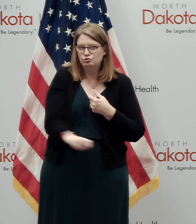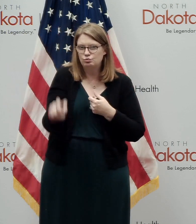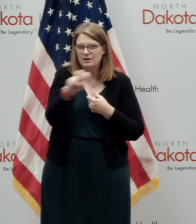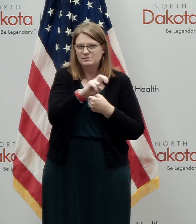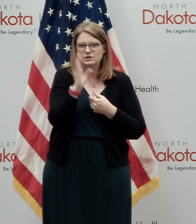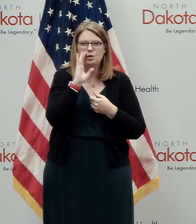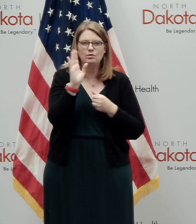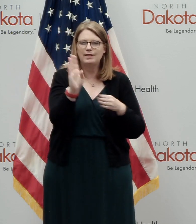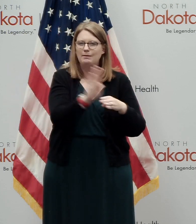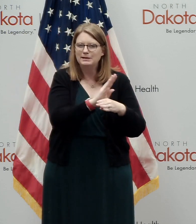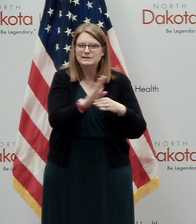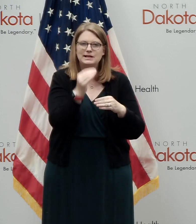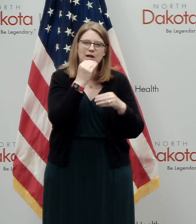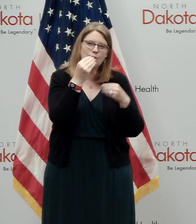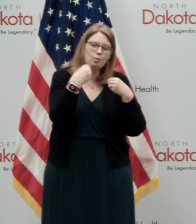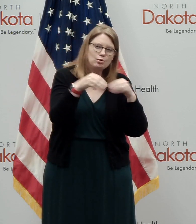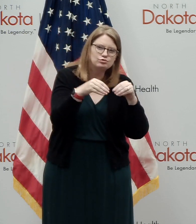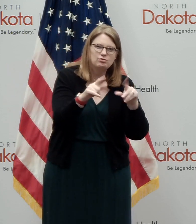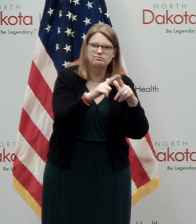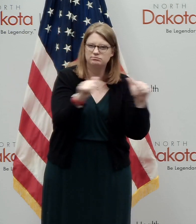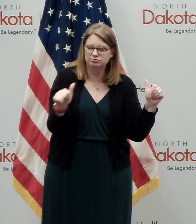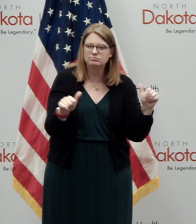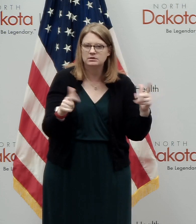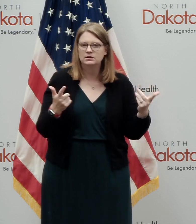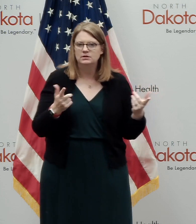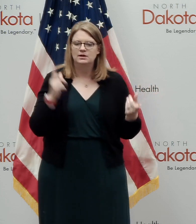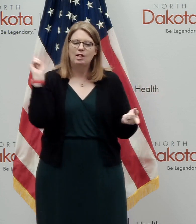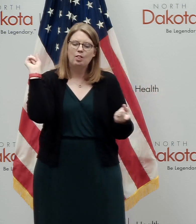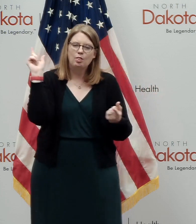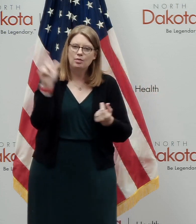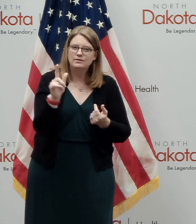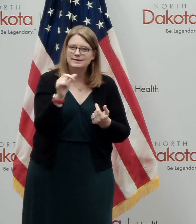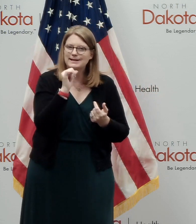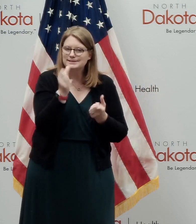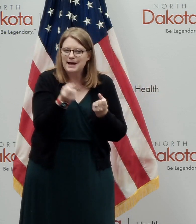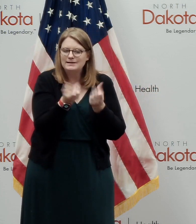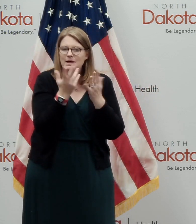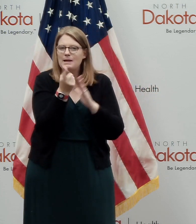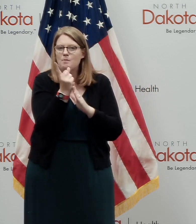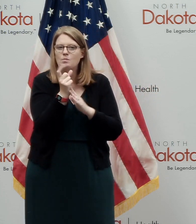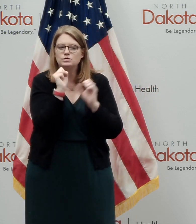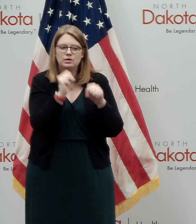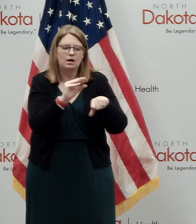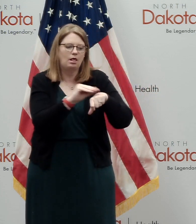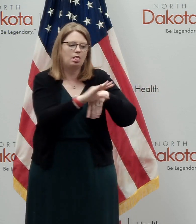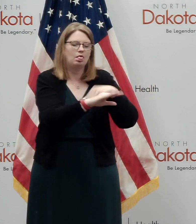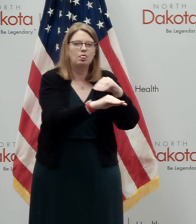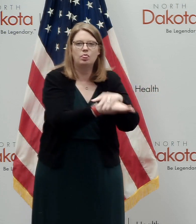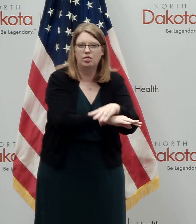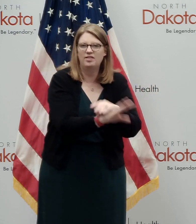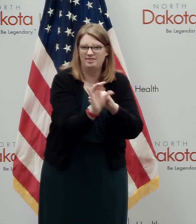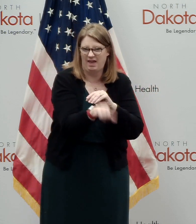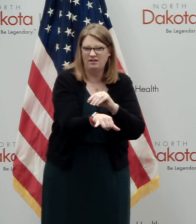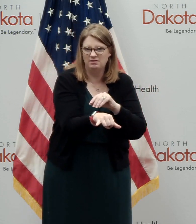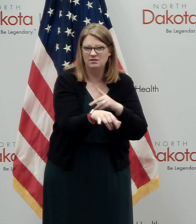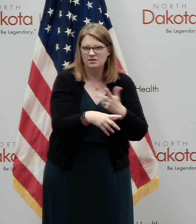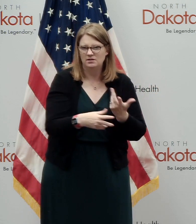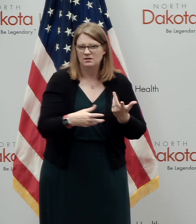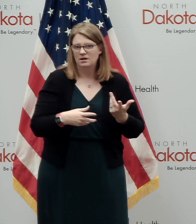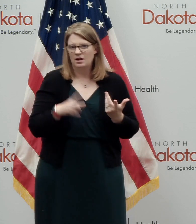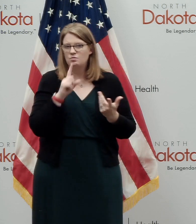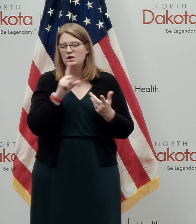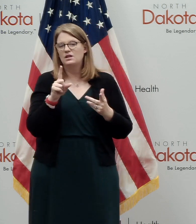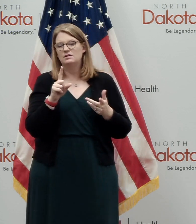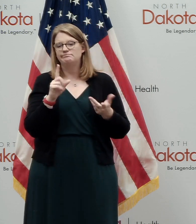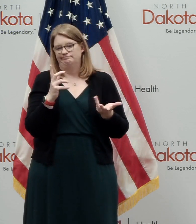locations, consolidating those created fewer transmissible moments, and in some cases dramatically reduced the likelihood